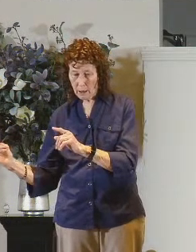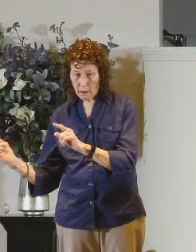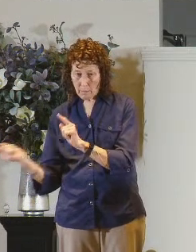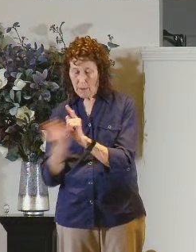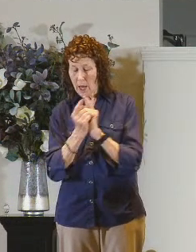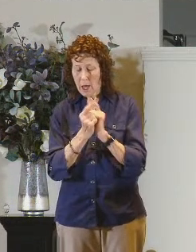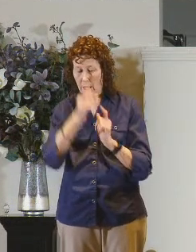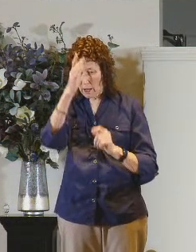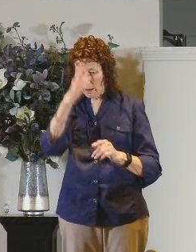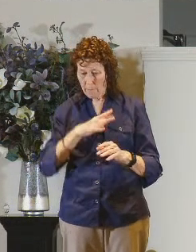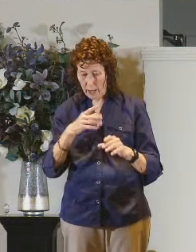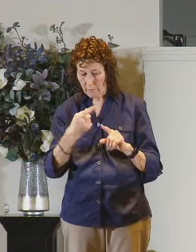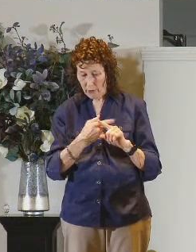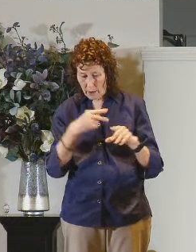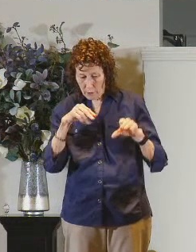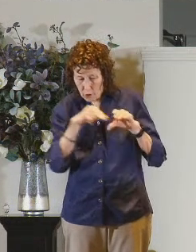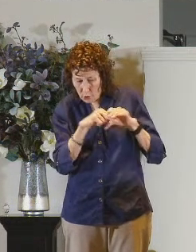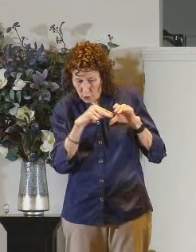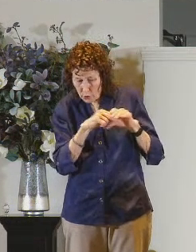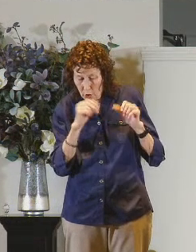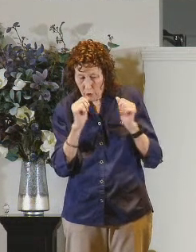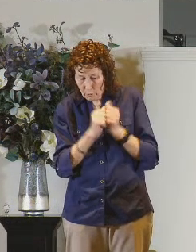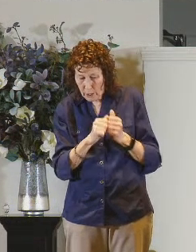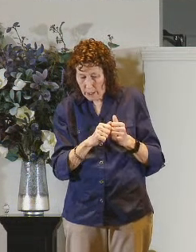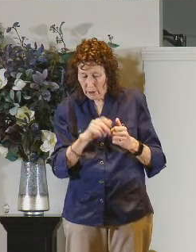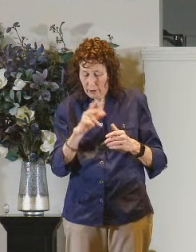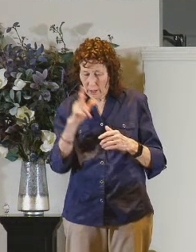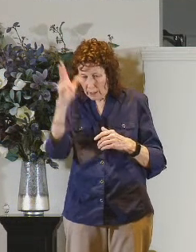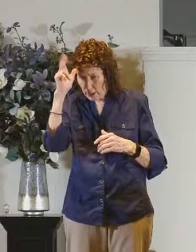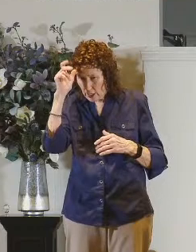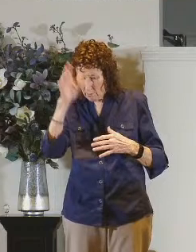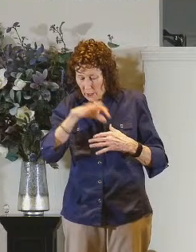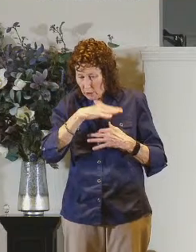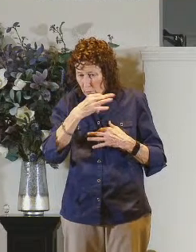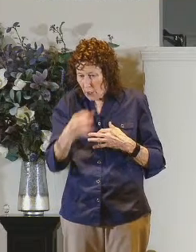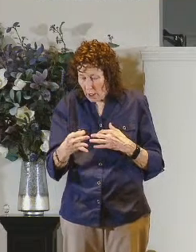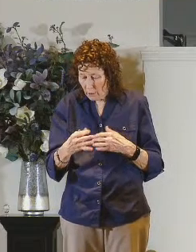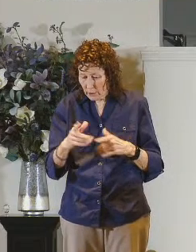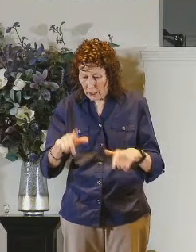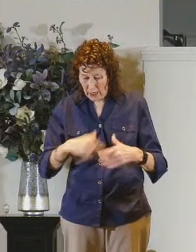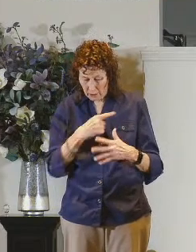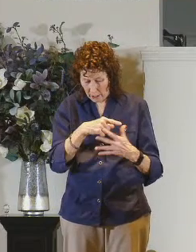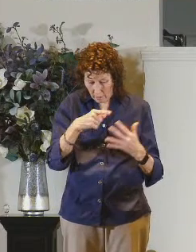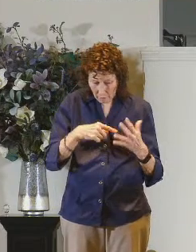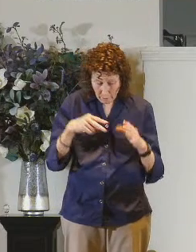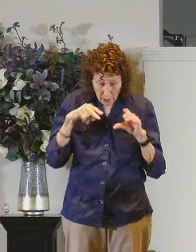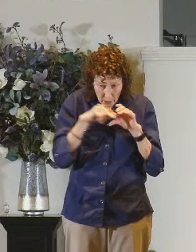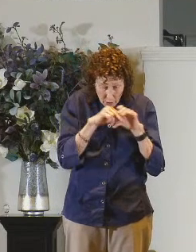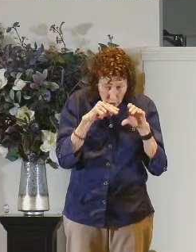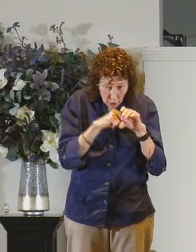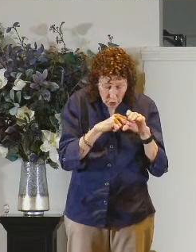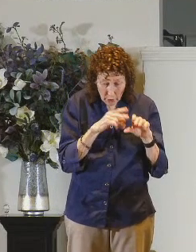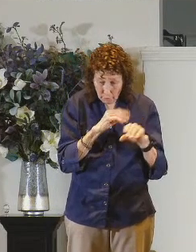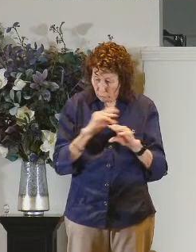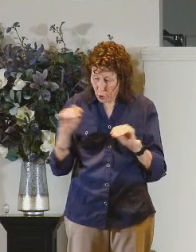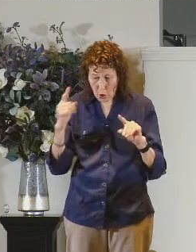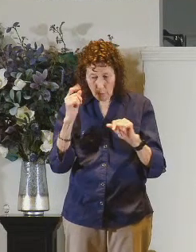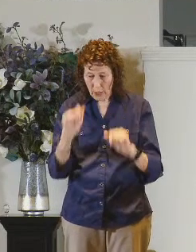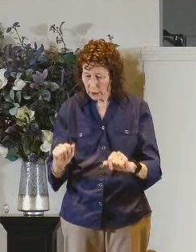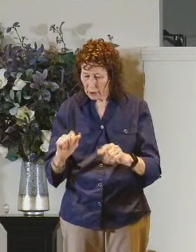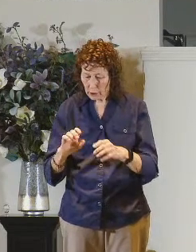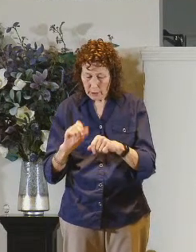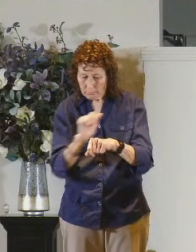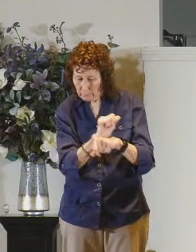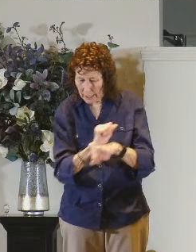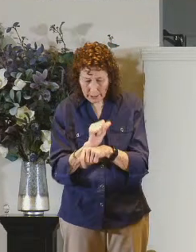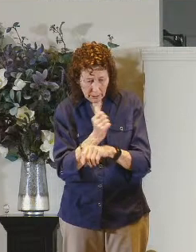a man out of the tombs with an unclean spirit he lived among the tombs and no one could bind